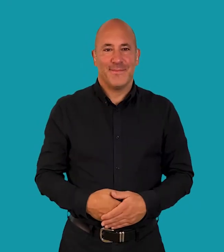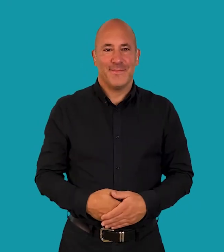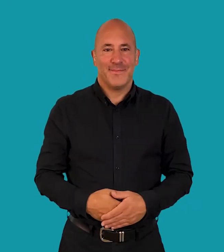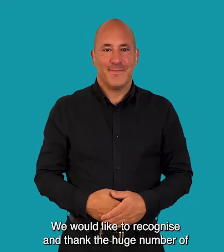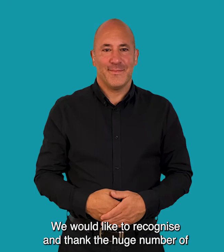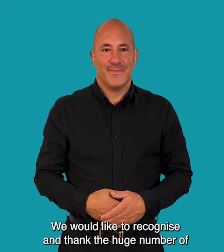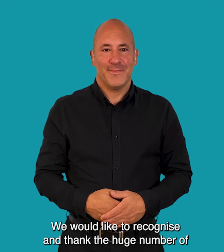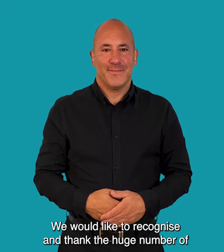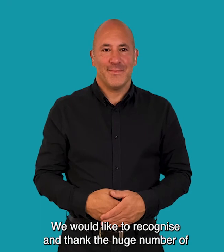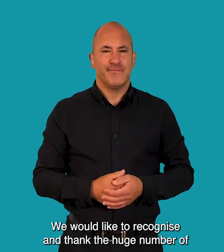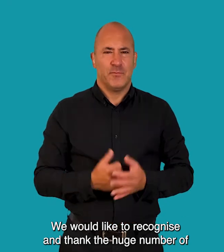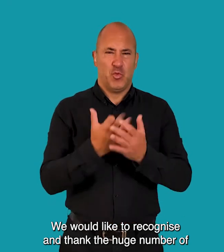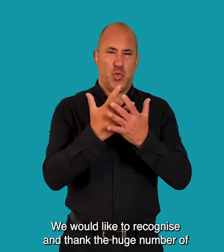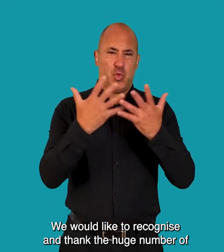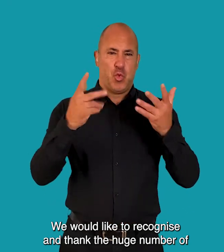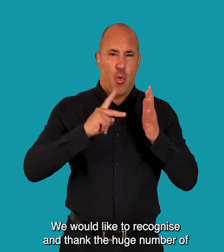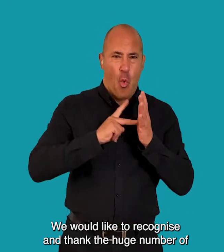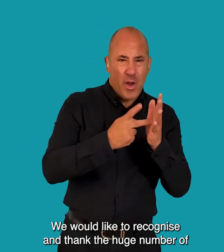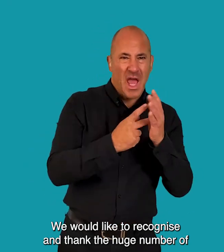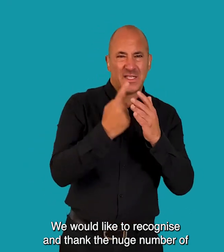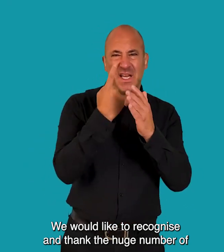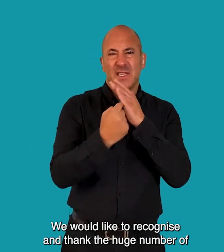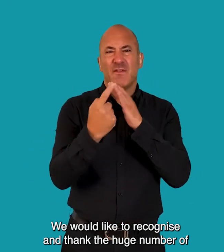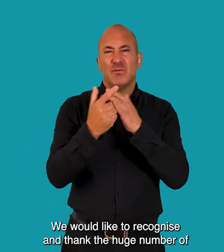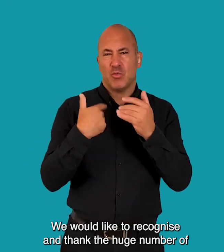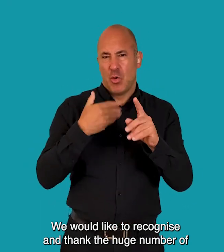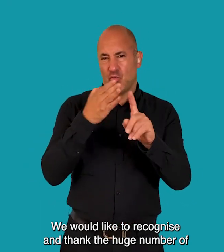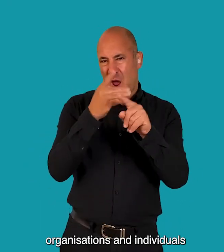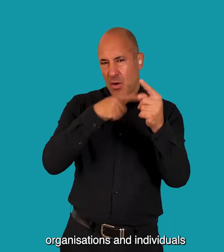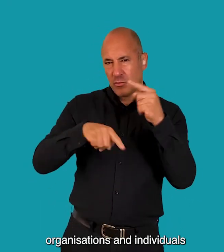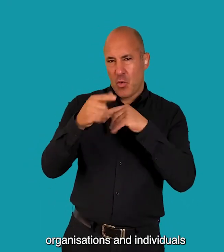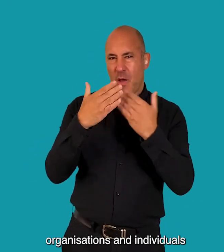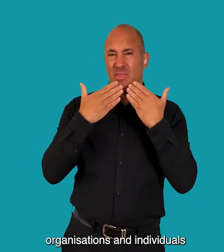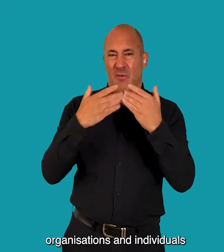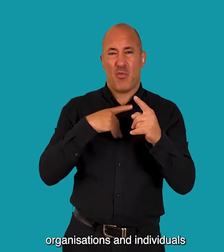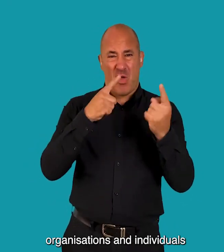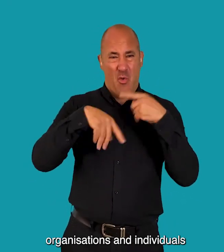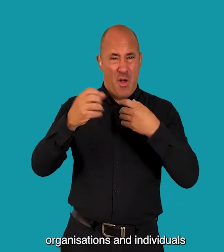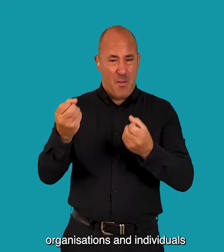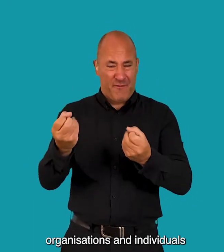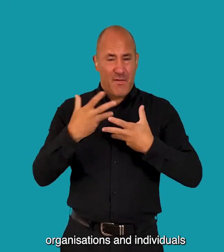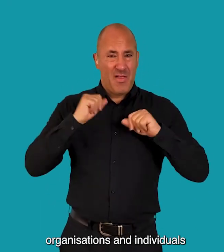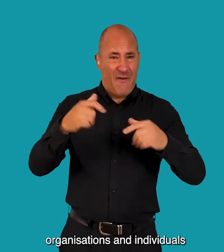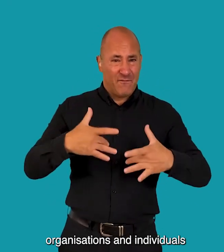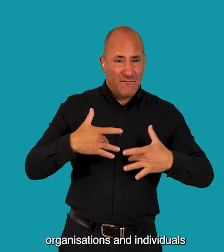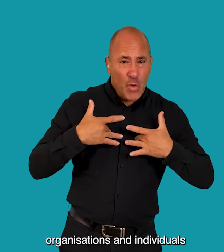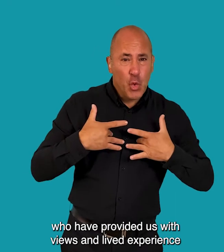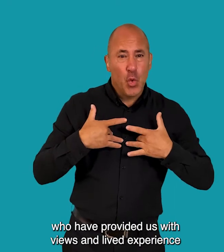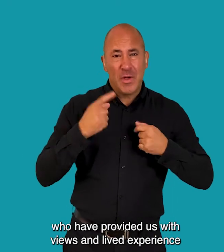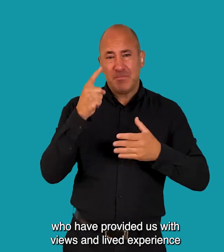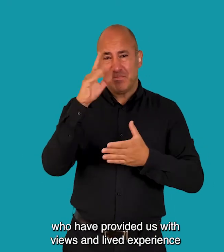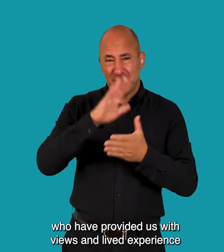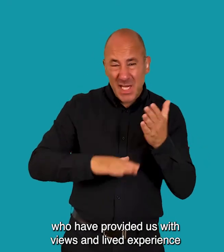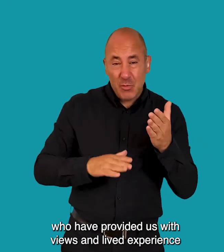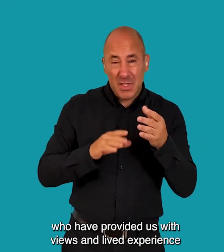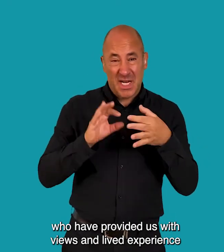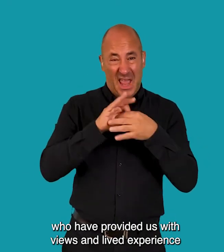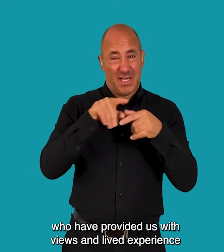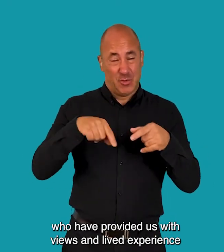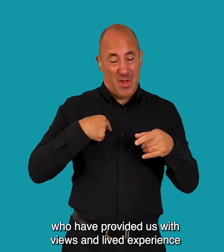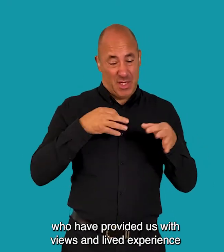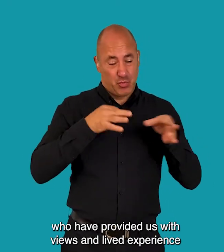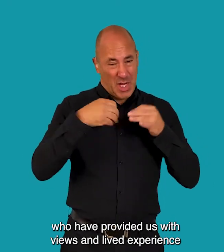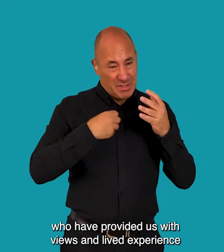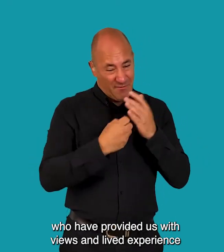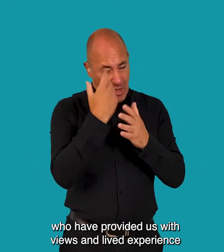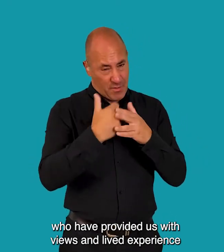We would like to recognise and thank the huge number of organisations and individuals who have provided us with